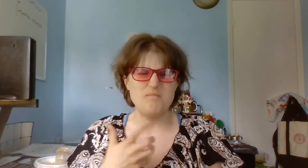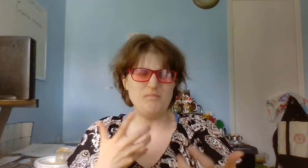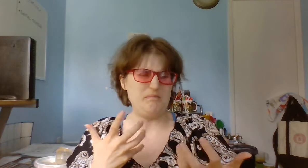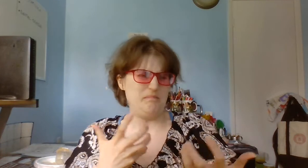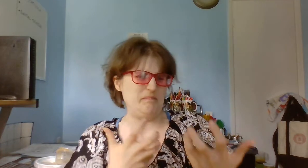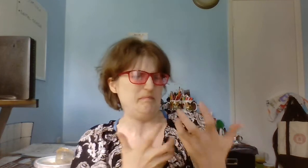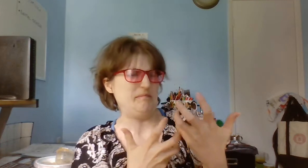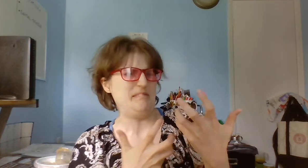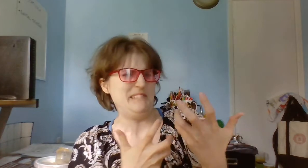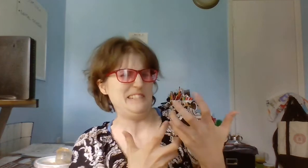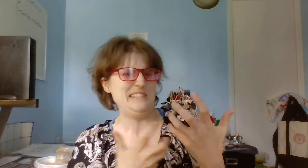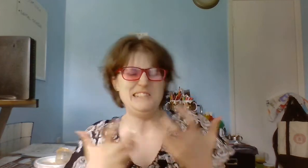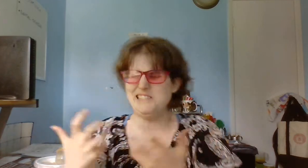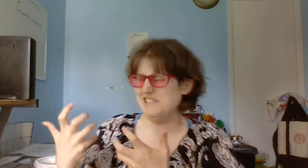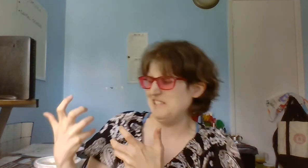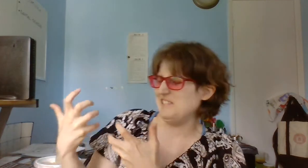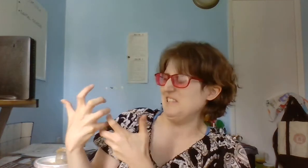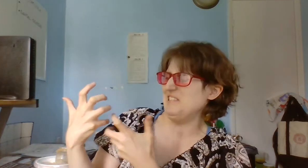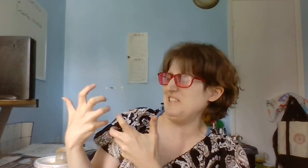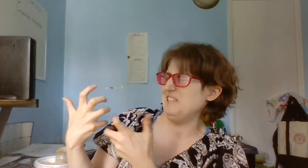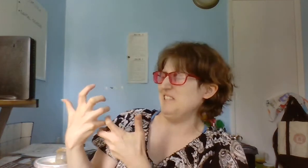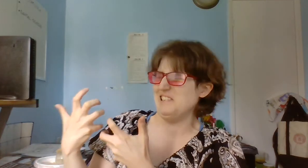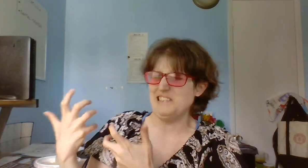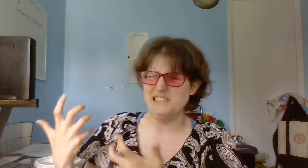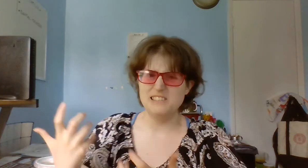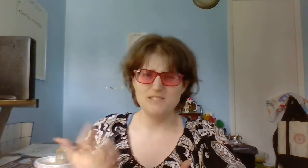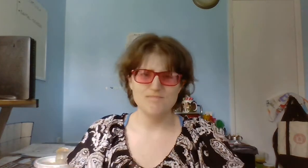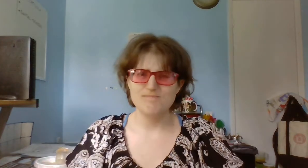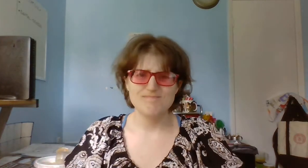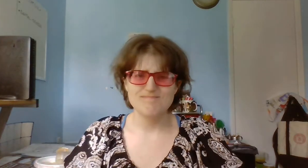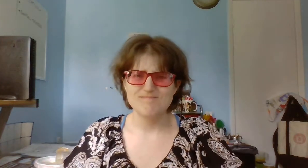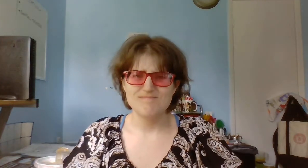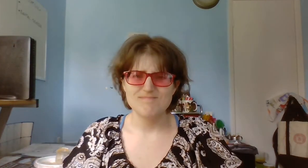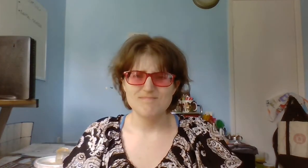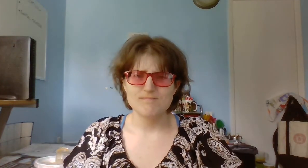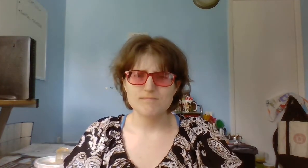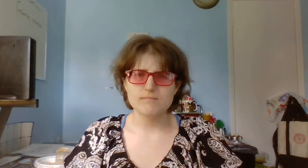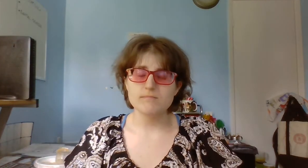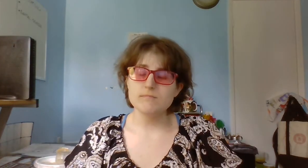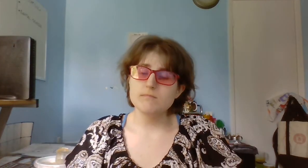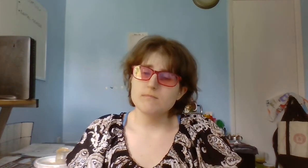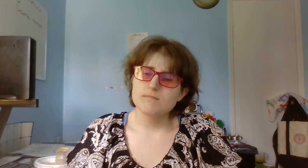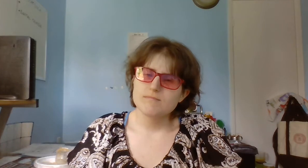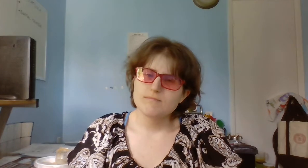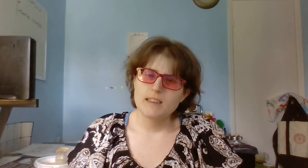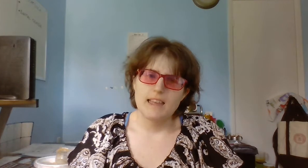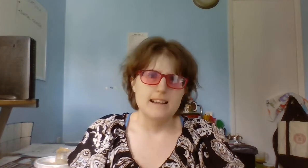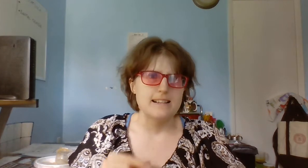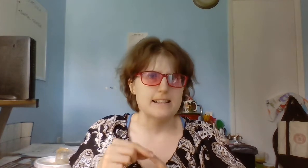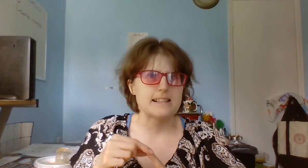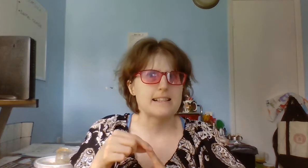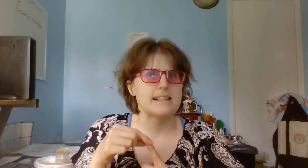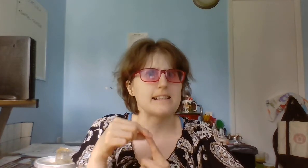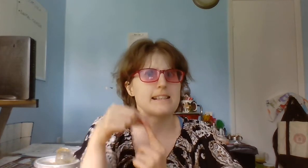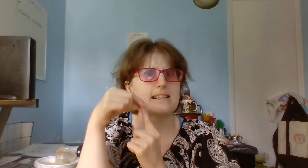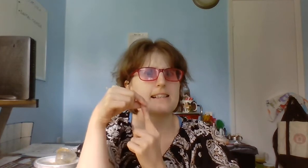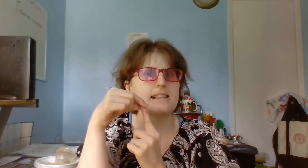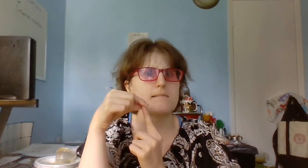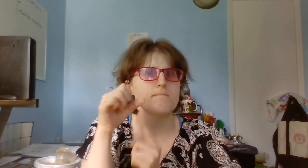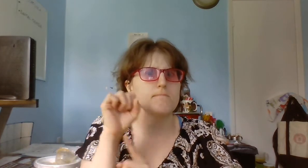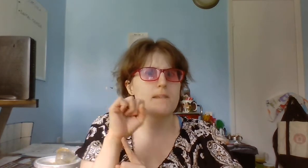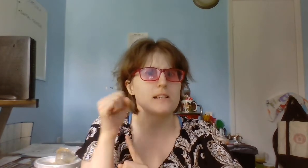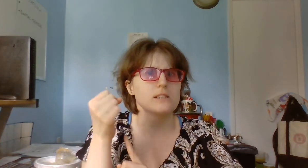special